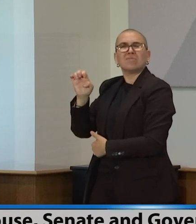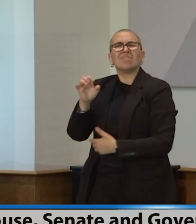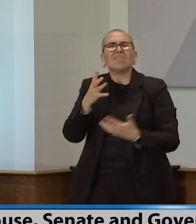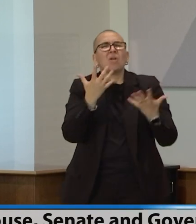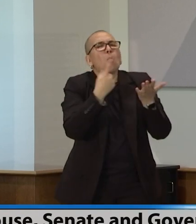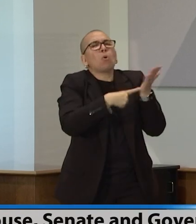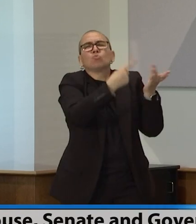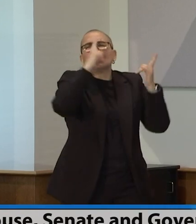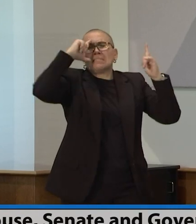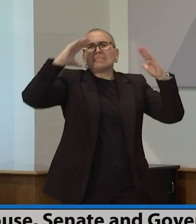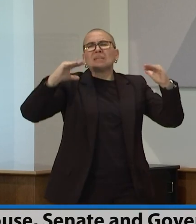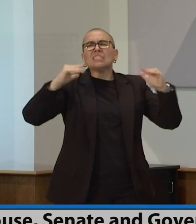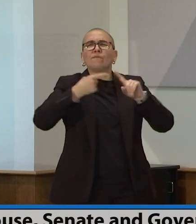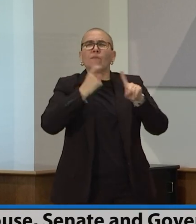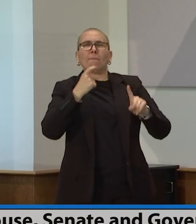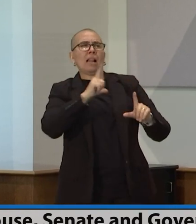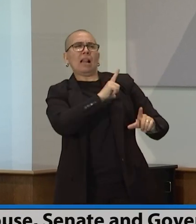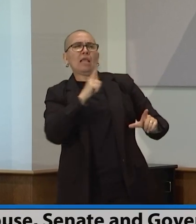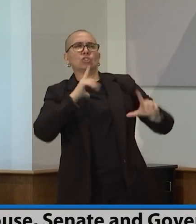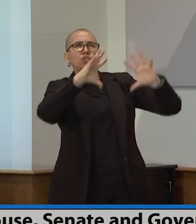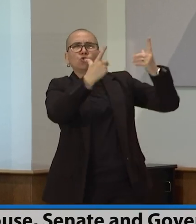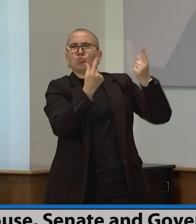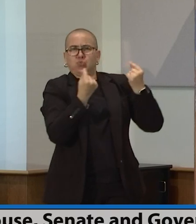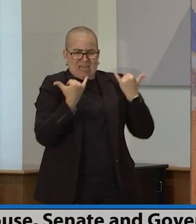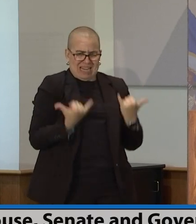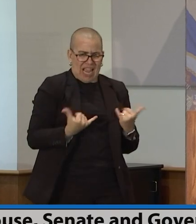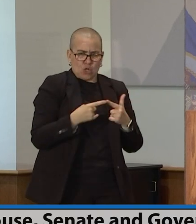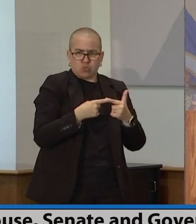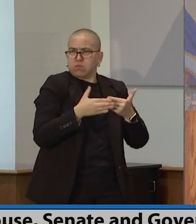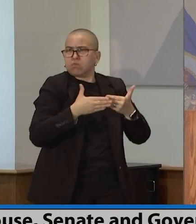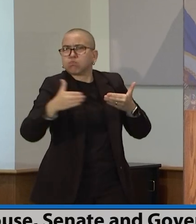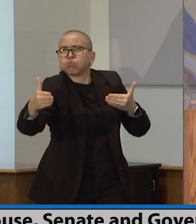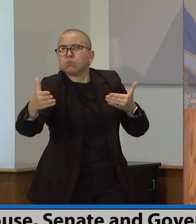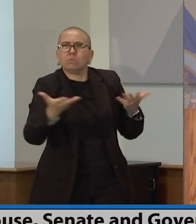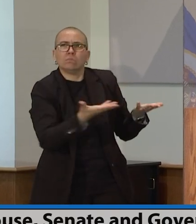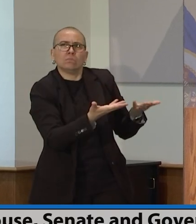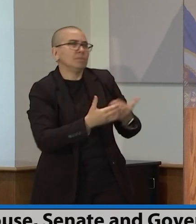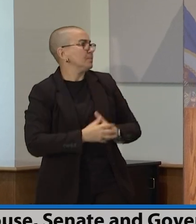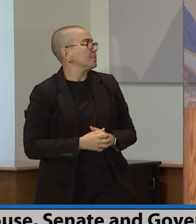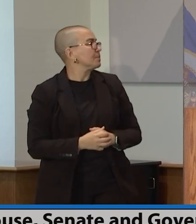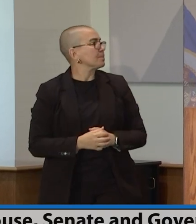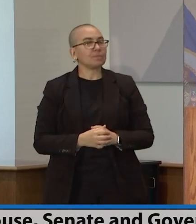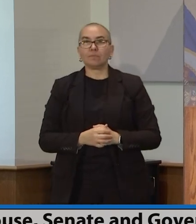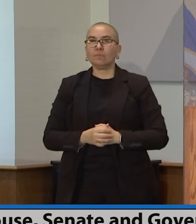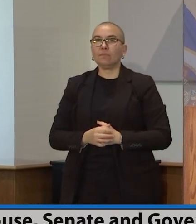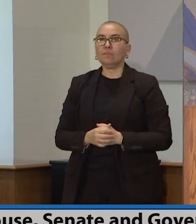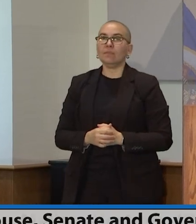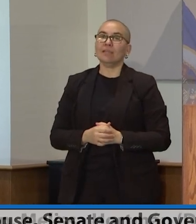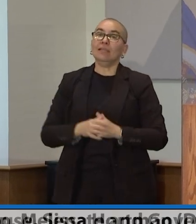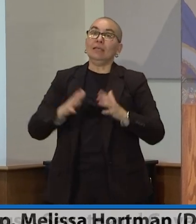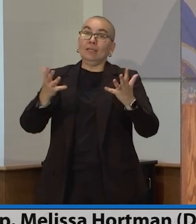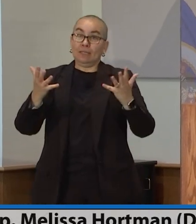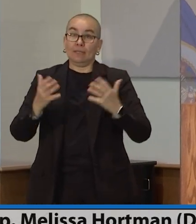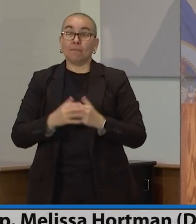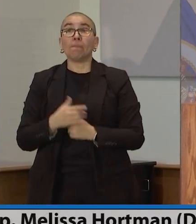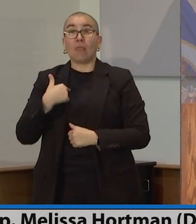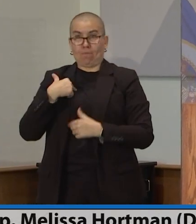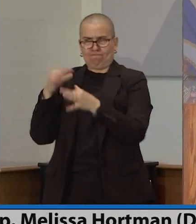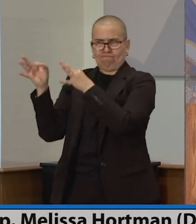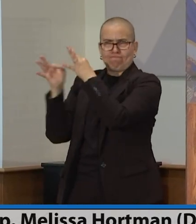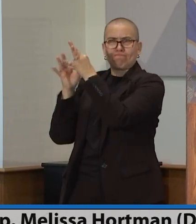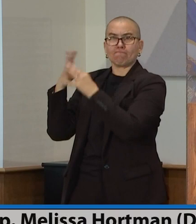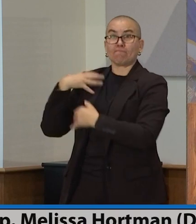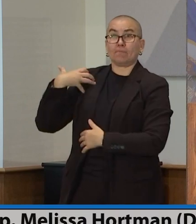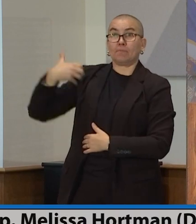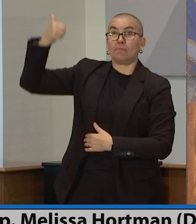legislature's work in the next few weeks here? Sure. What I have told my chairs and I think is our agreement is